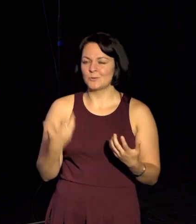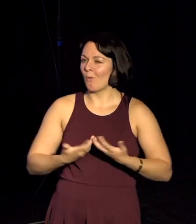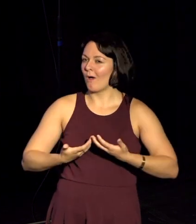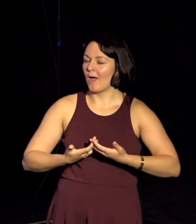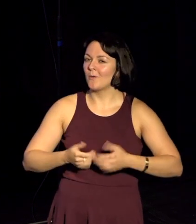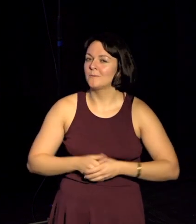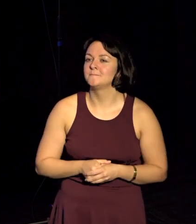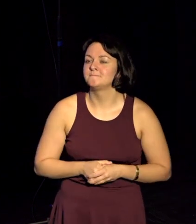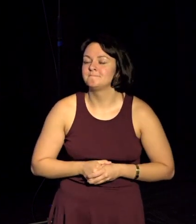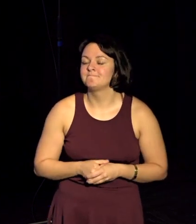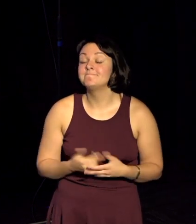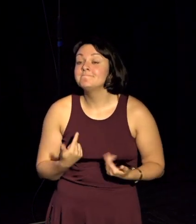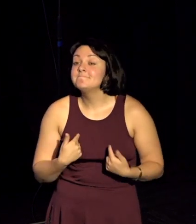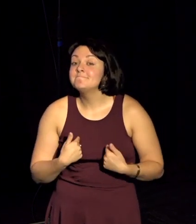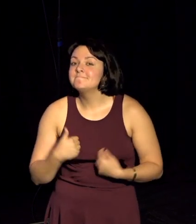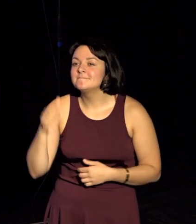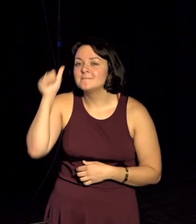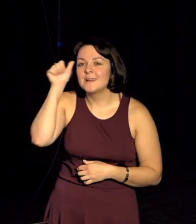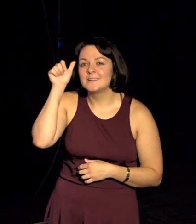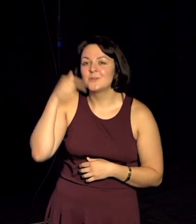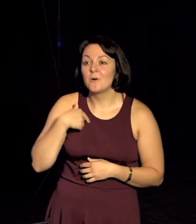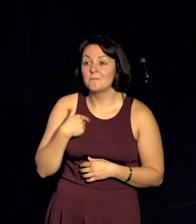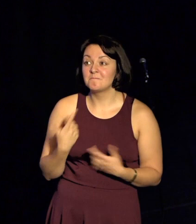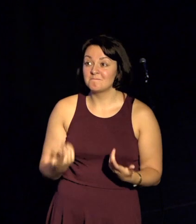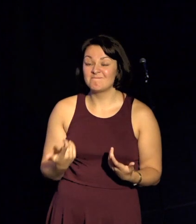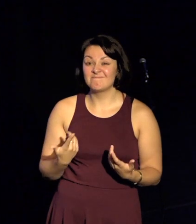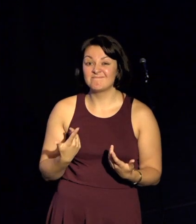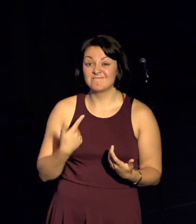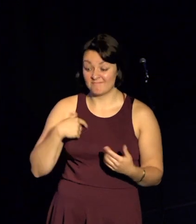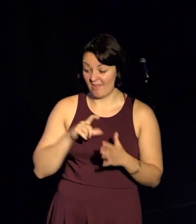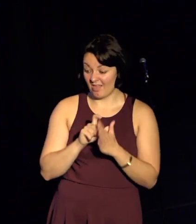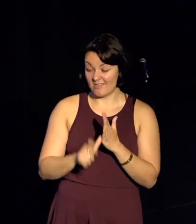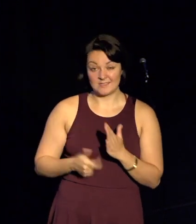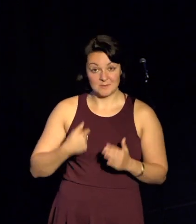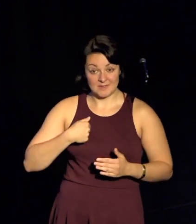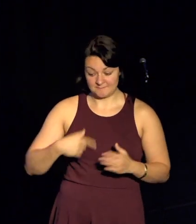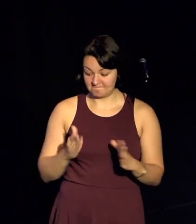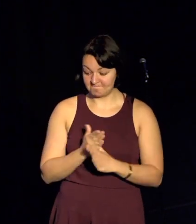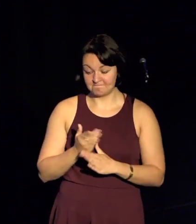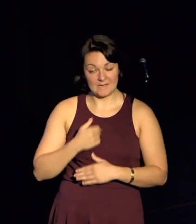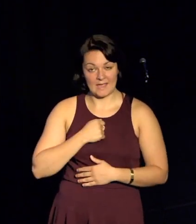Well, I know this because, unlike your friends, I can't hide my disability like they can.